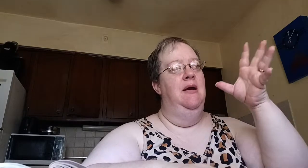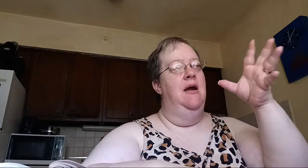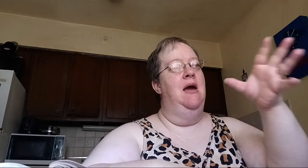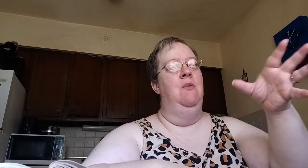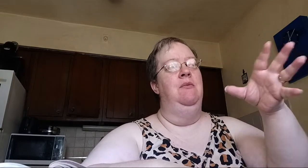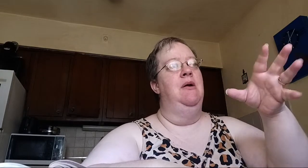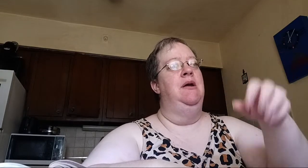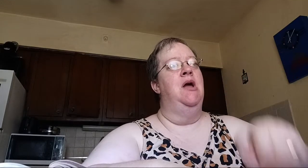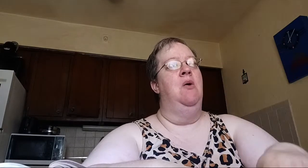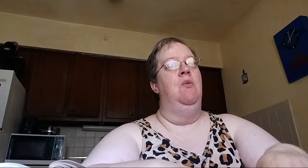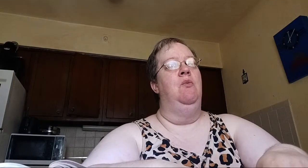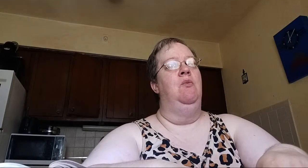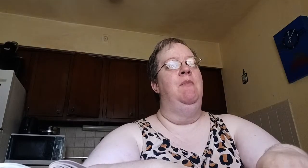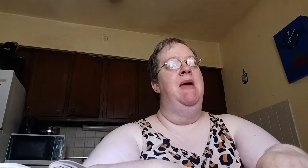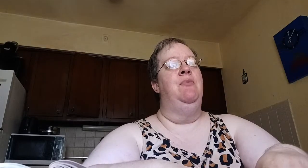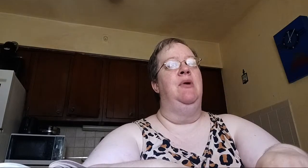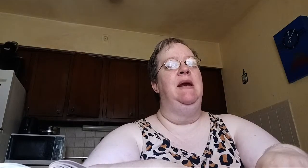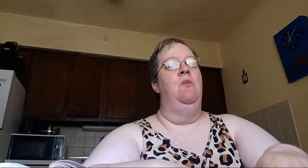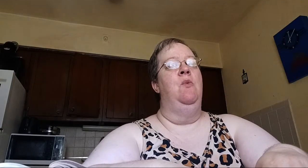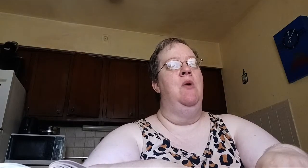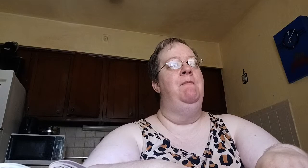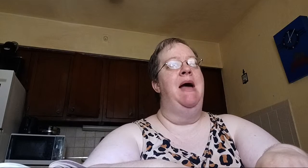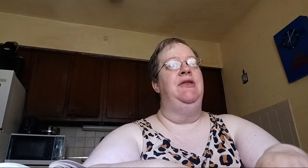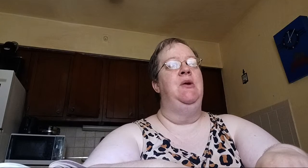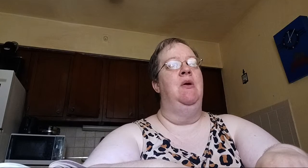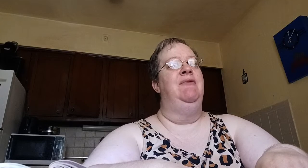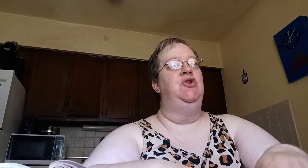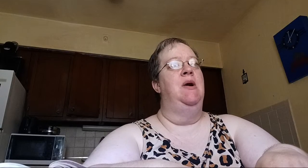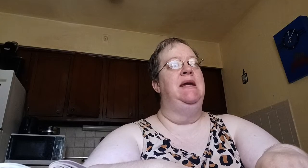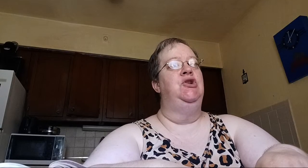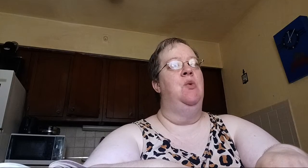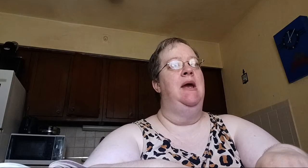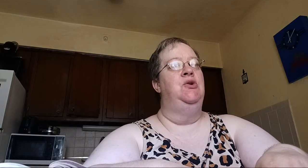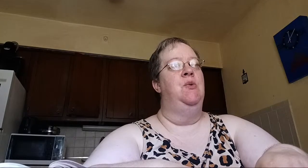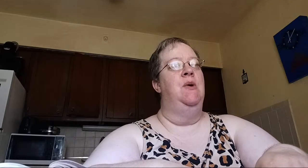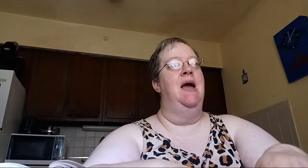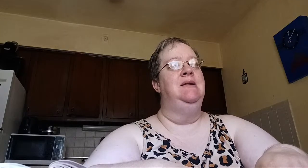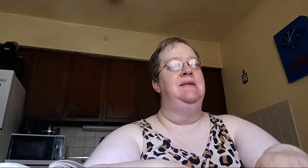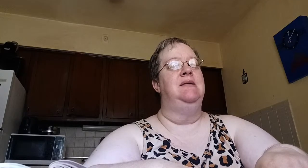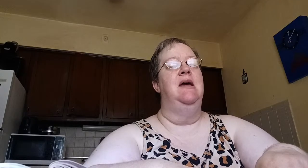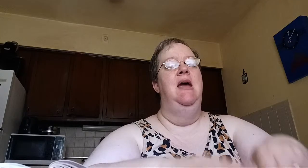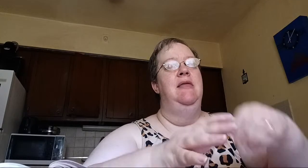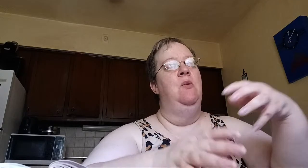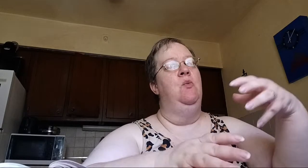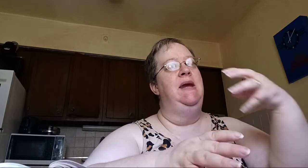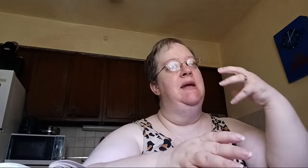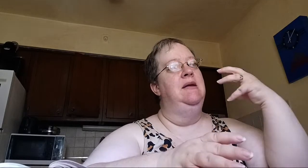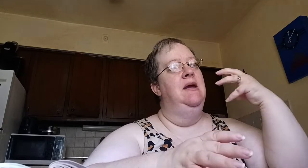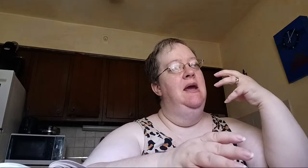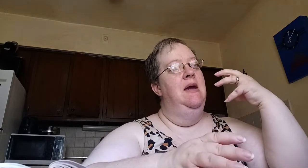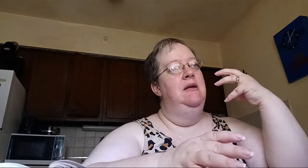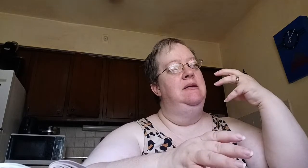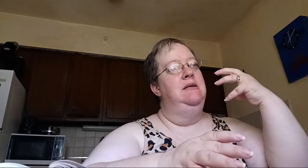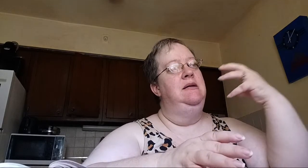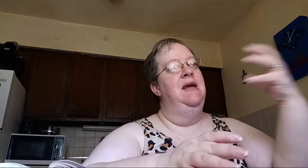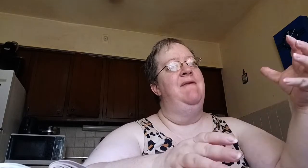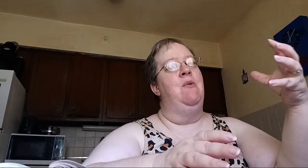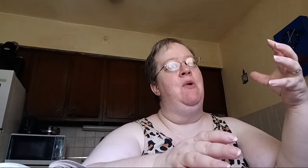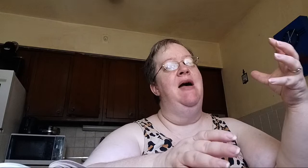you know, remembering what Matthew 11, 28 and 29 says, that we can give our heavy